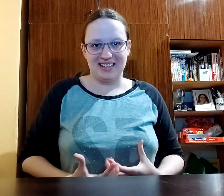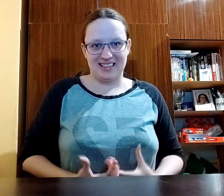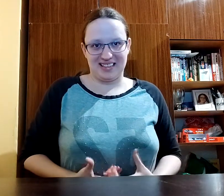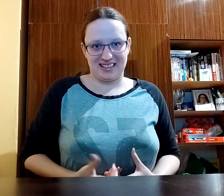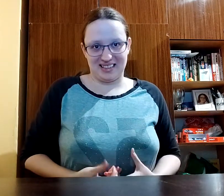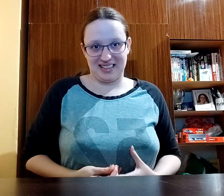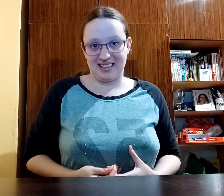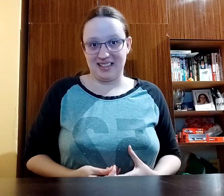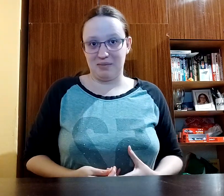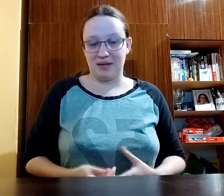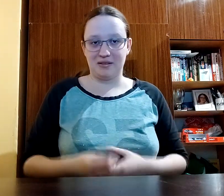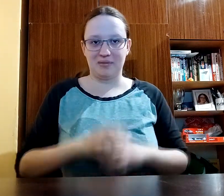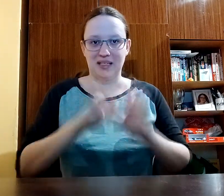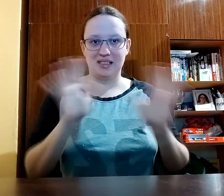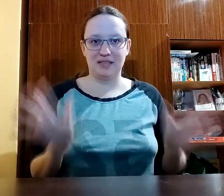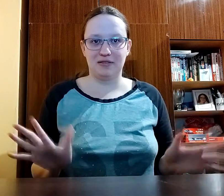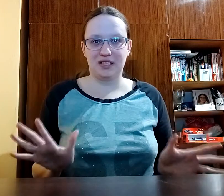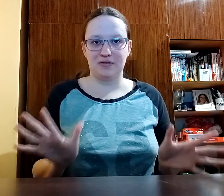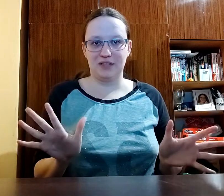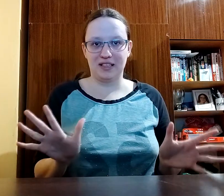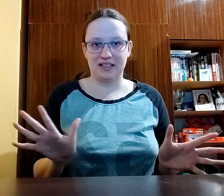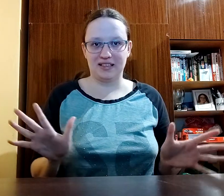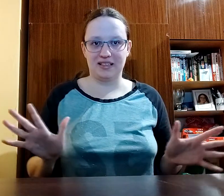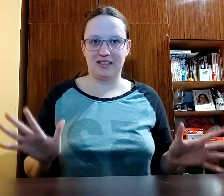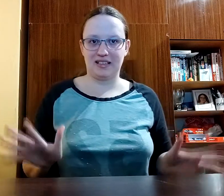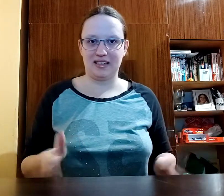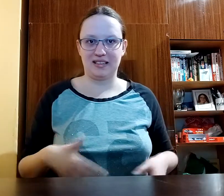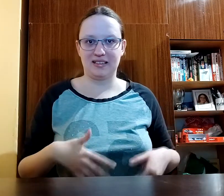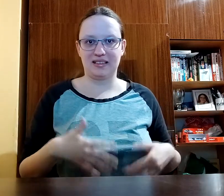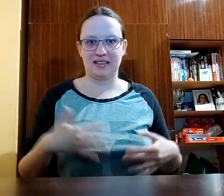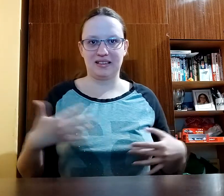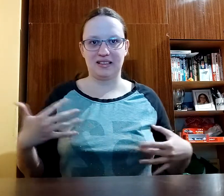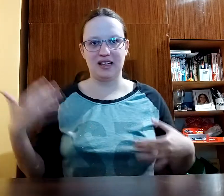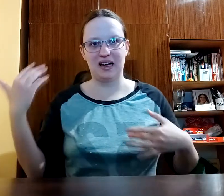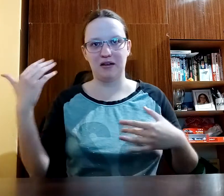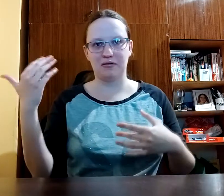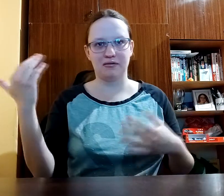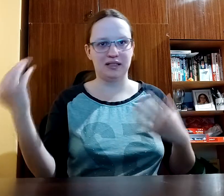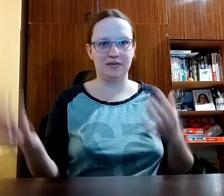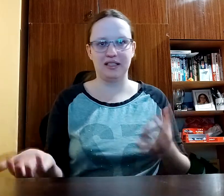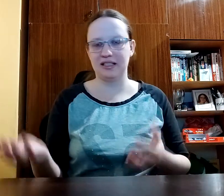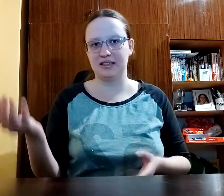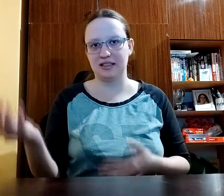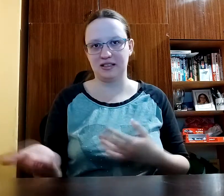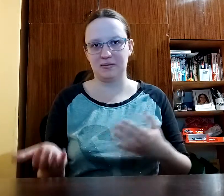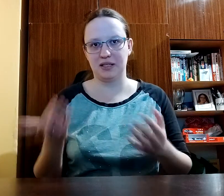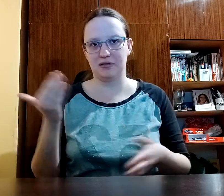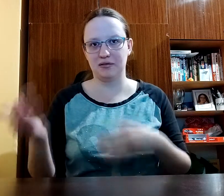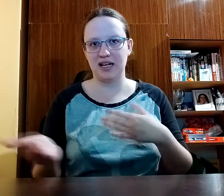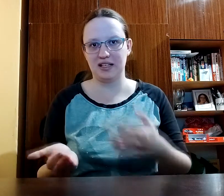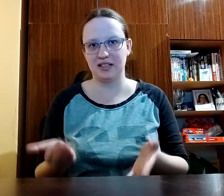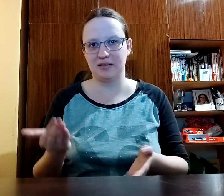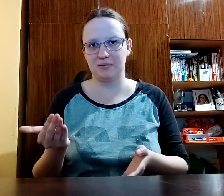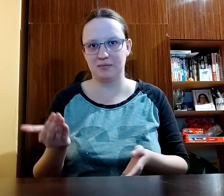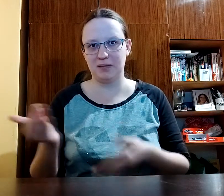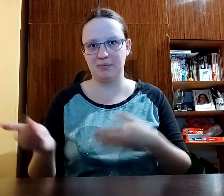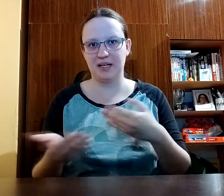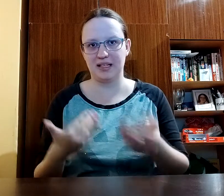it's about many different things such as how living in such a big rush in impacts